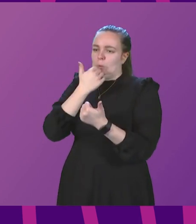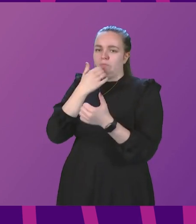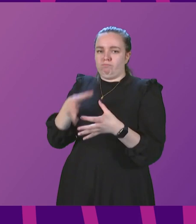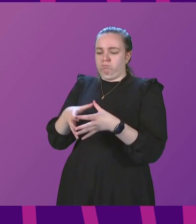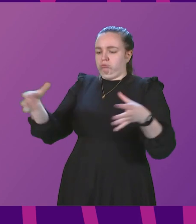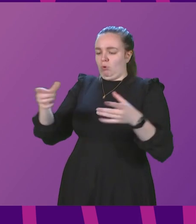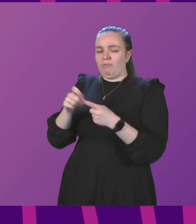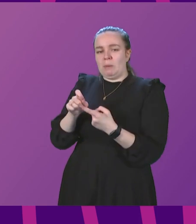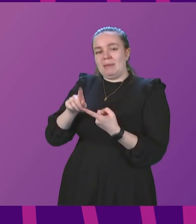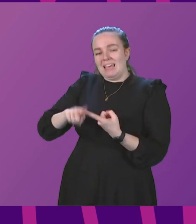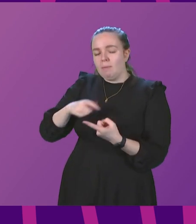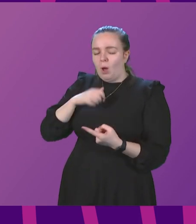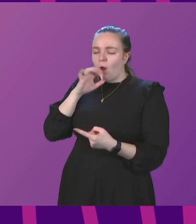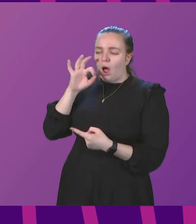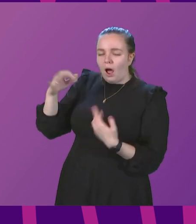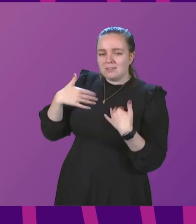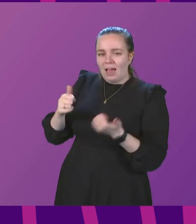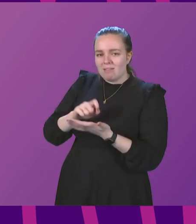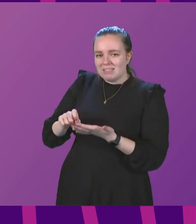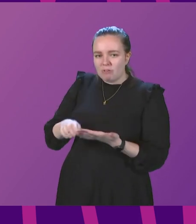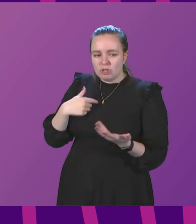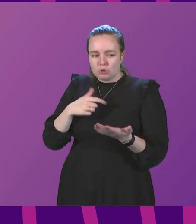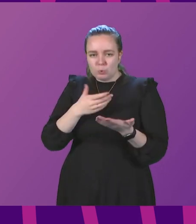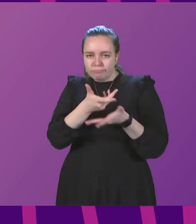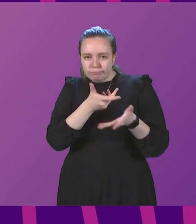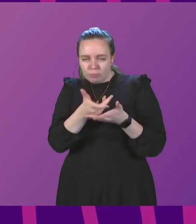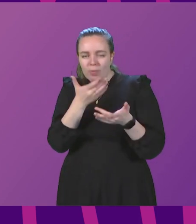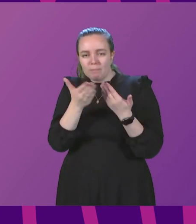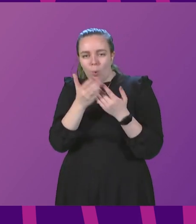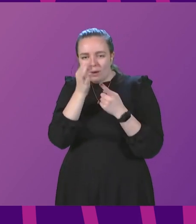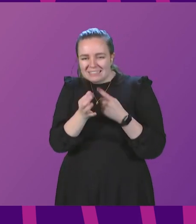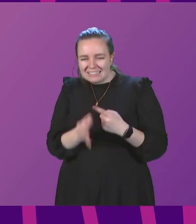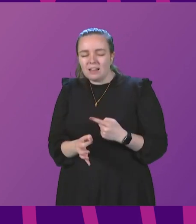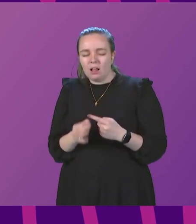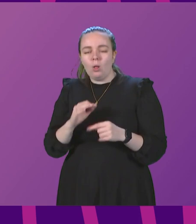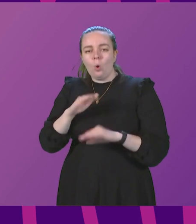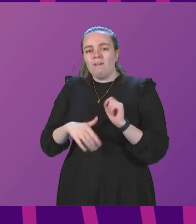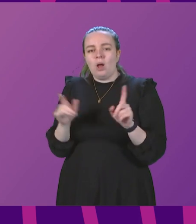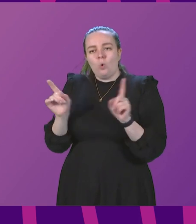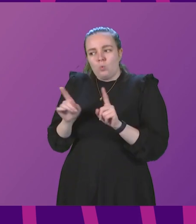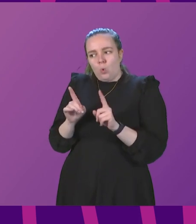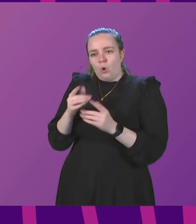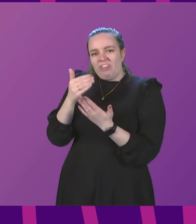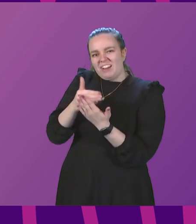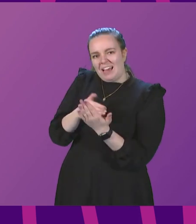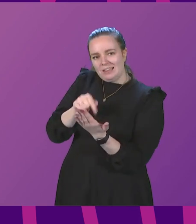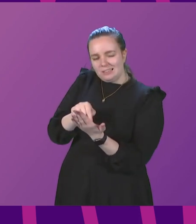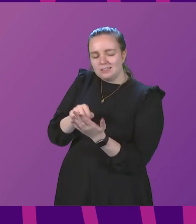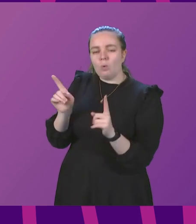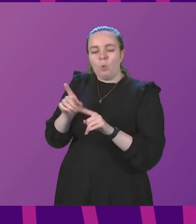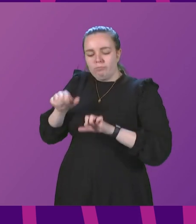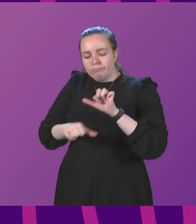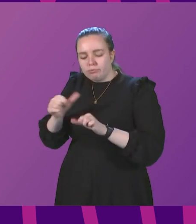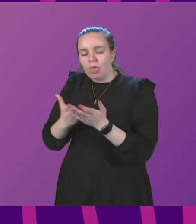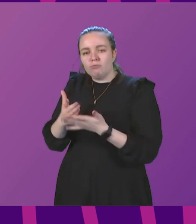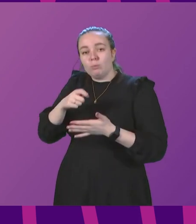PPE. But I will ask the Health Secretary to write to the member with a bit more detail just exactly on what the guidance says and the steps we take